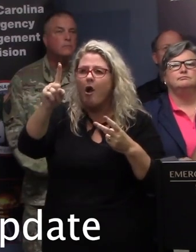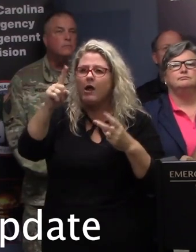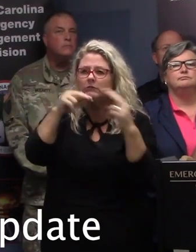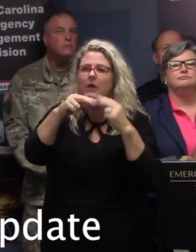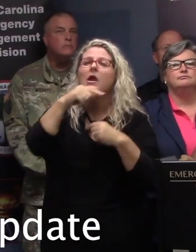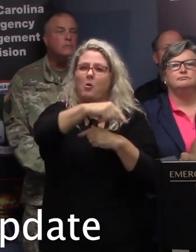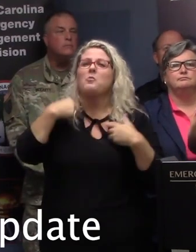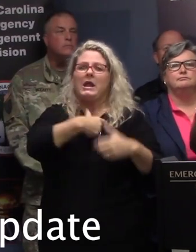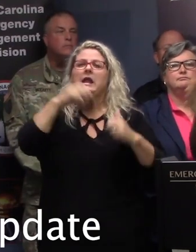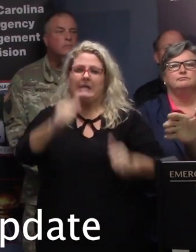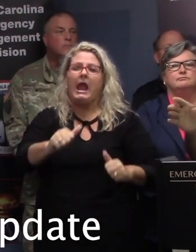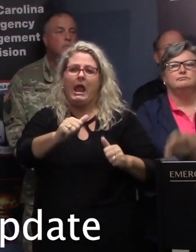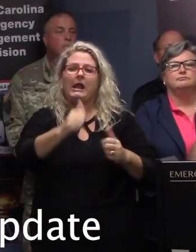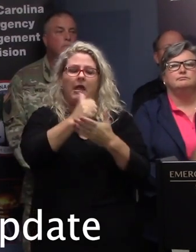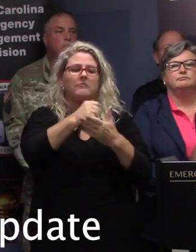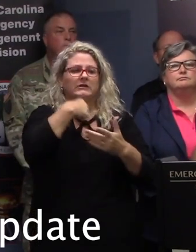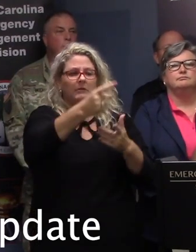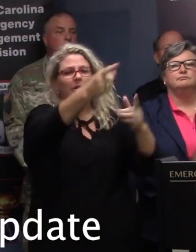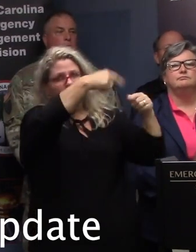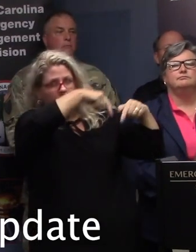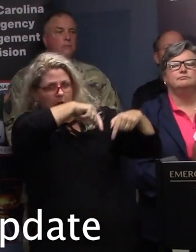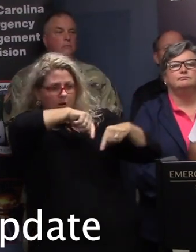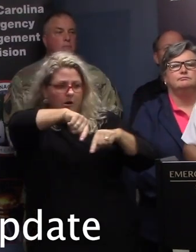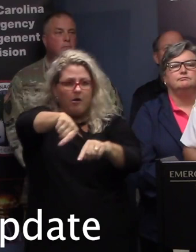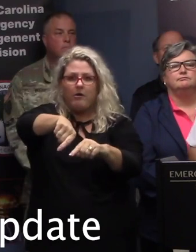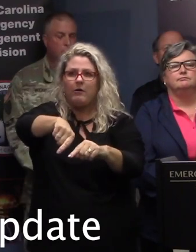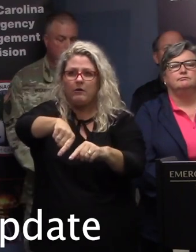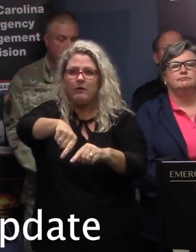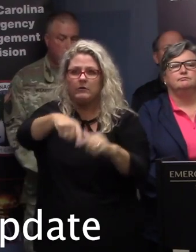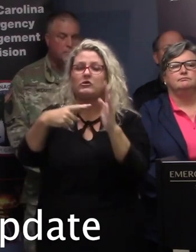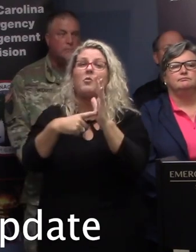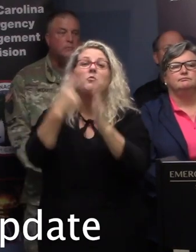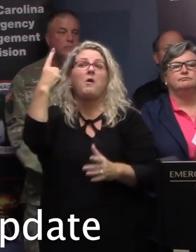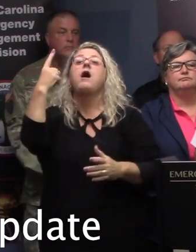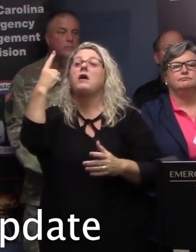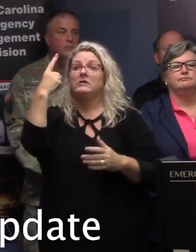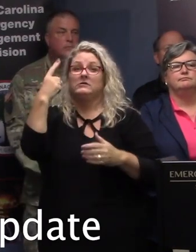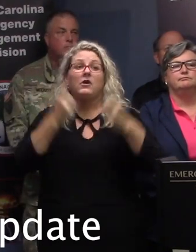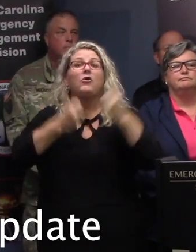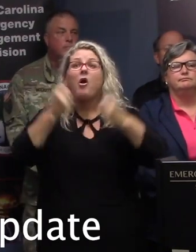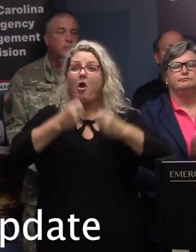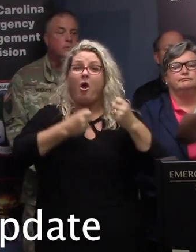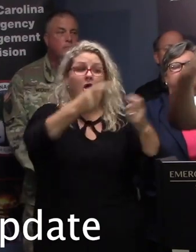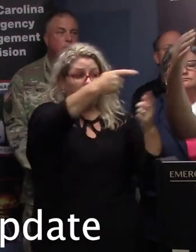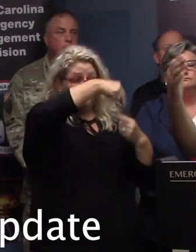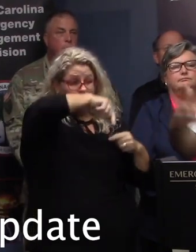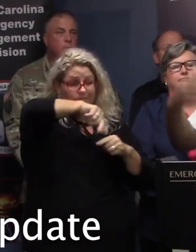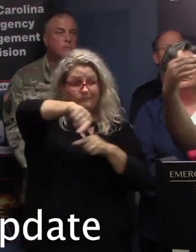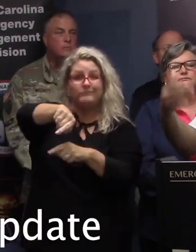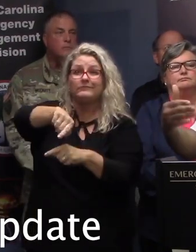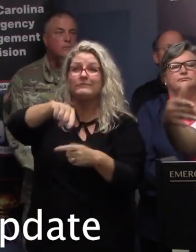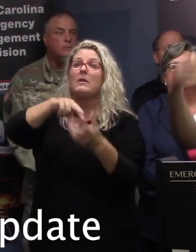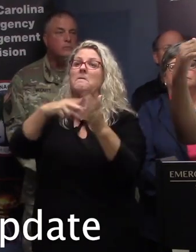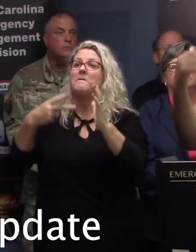those areas as well. Once the vehicles get onto the reverted side, if they get off, they're going to have to return